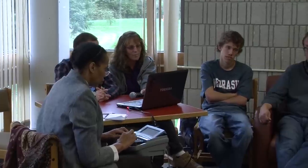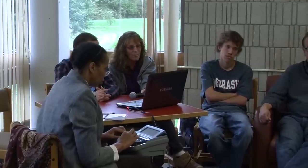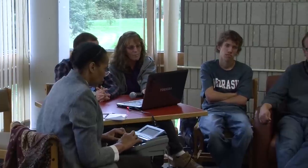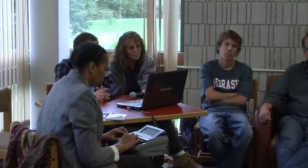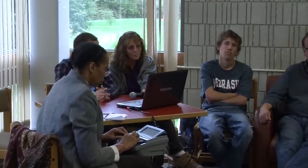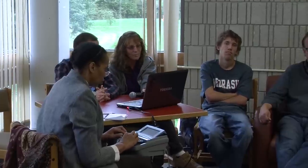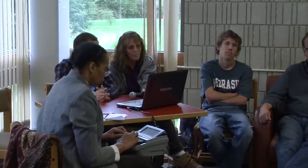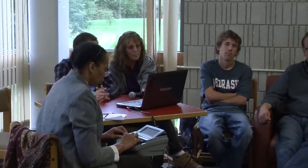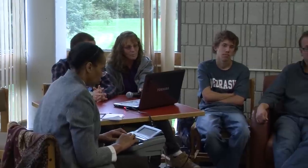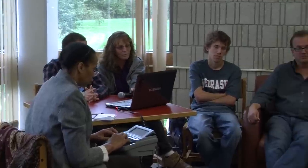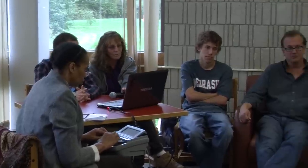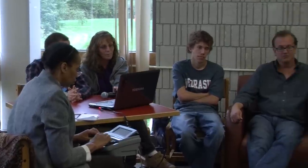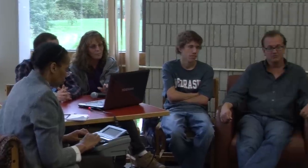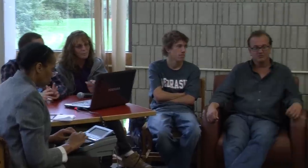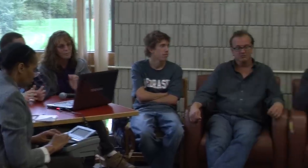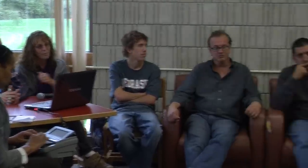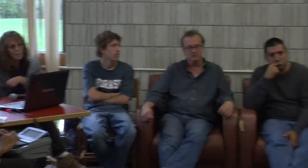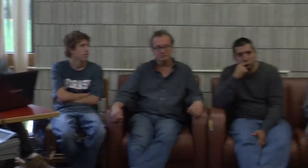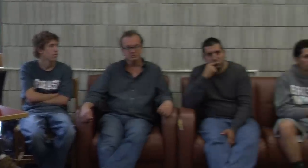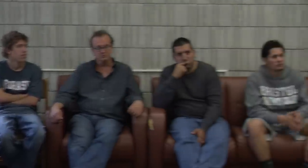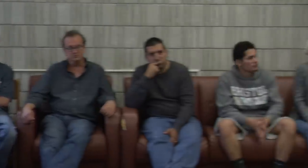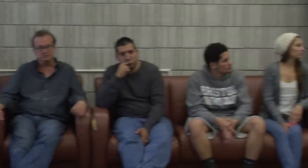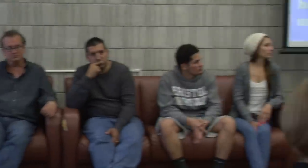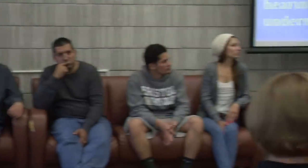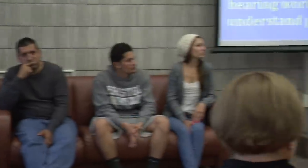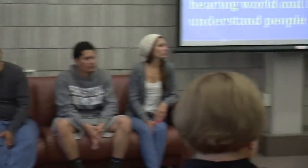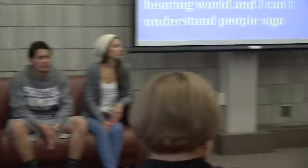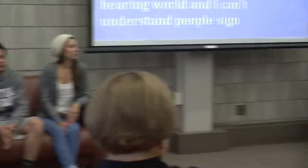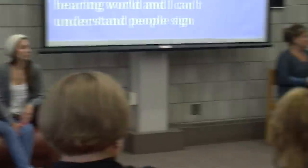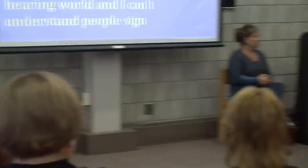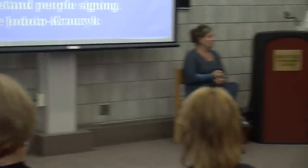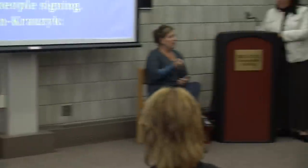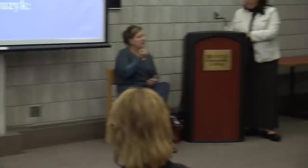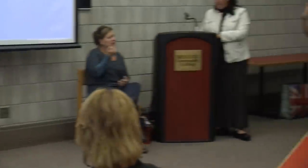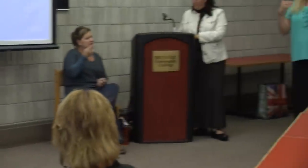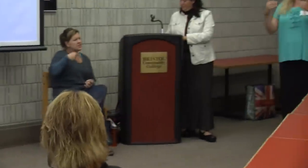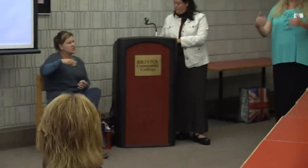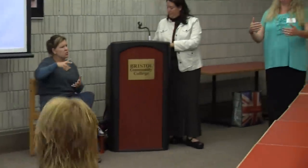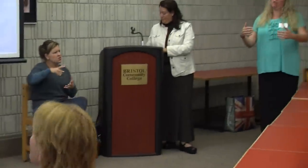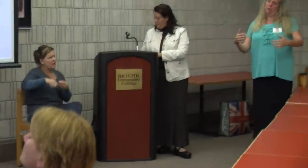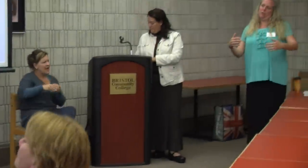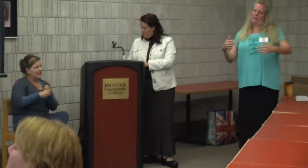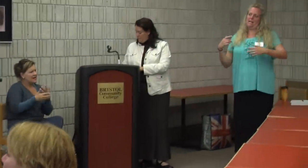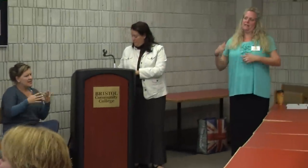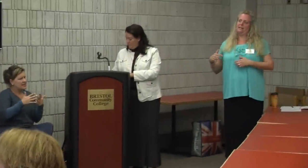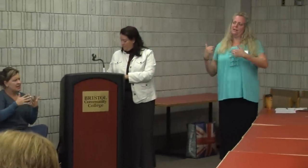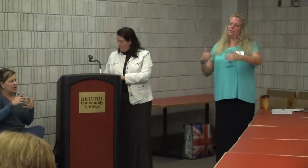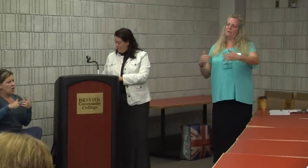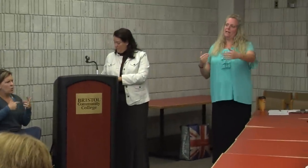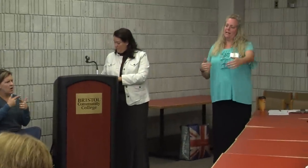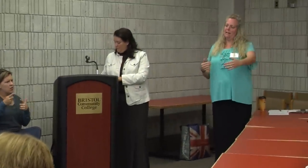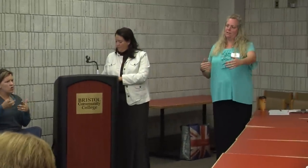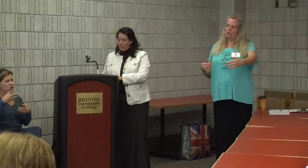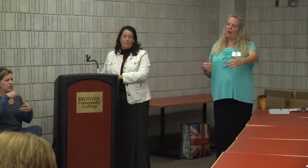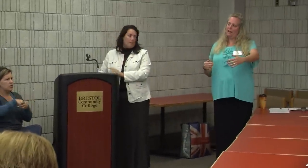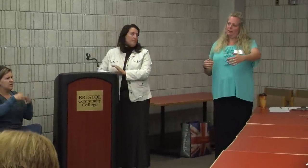And I just want to follow up if anyone else has anything to add about when you were included in the decision making as a child,